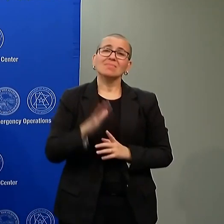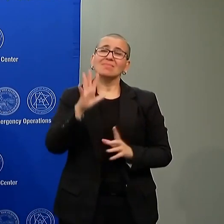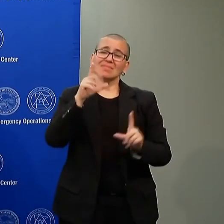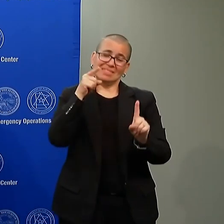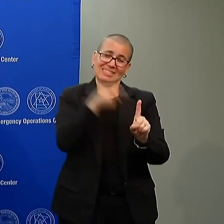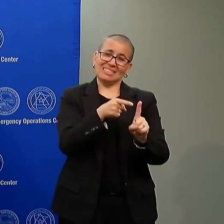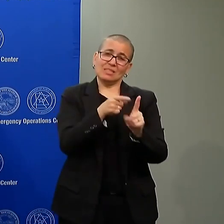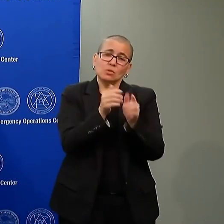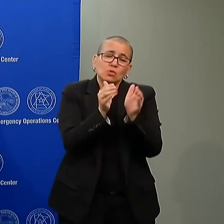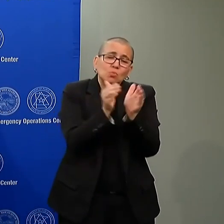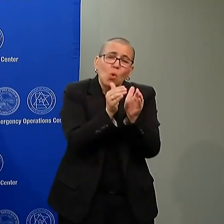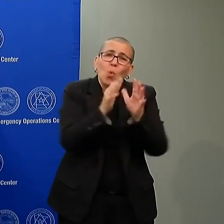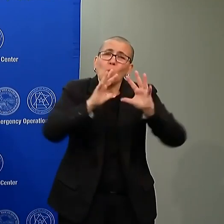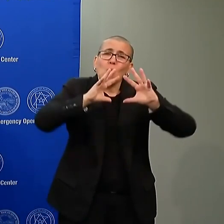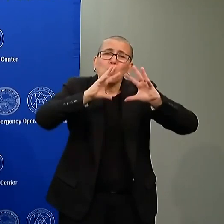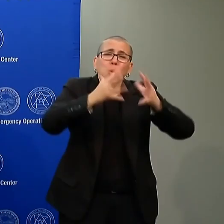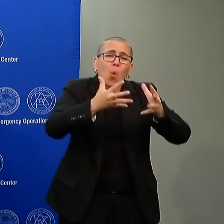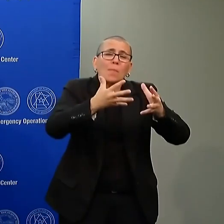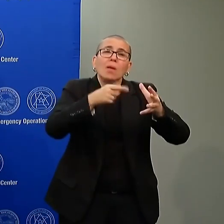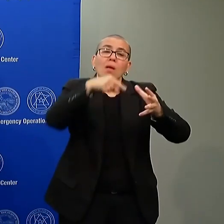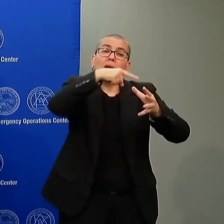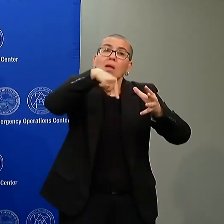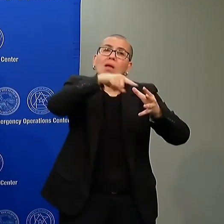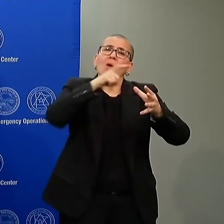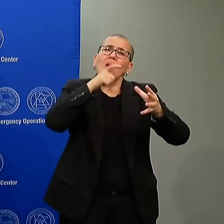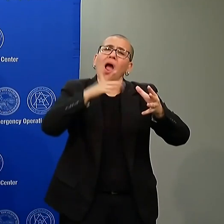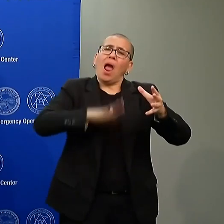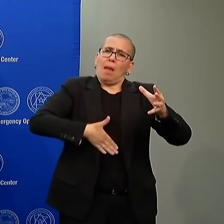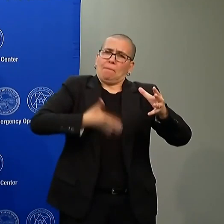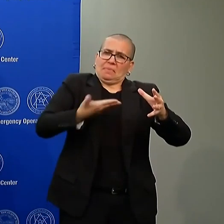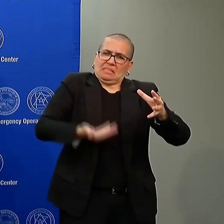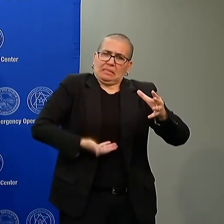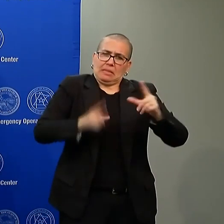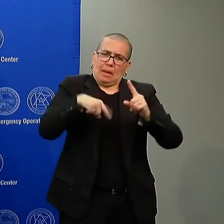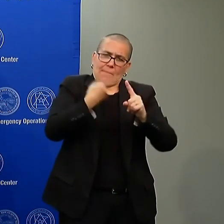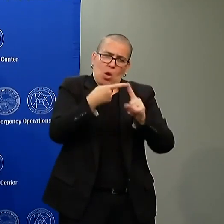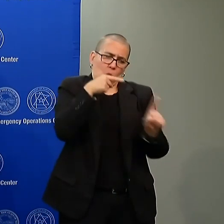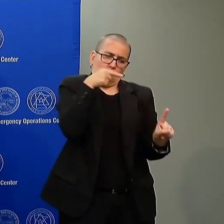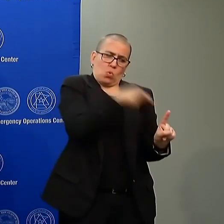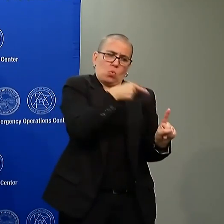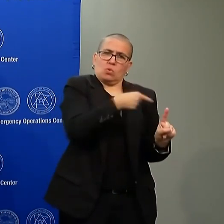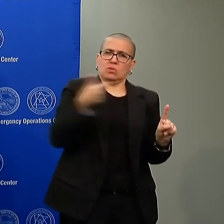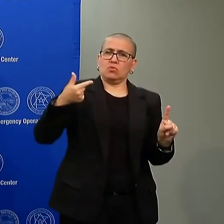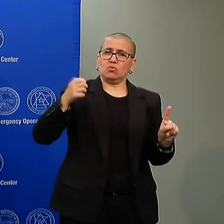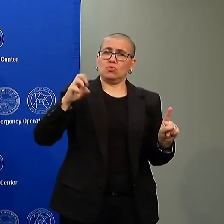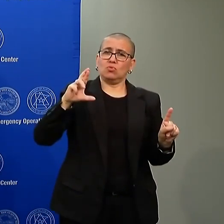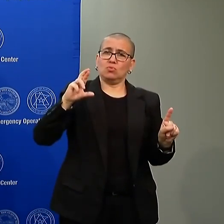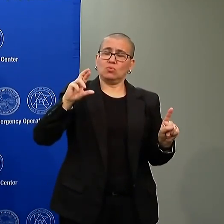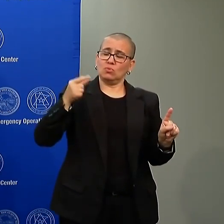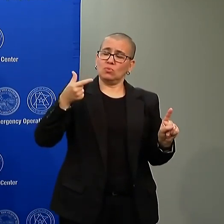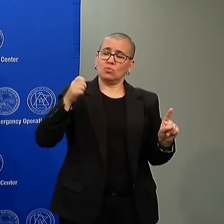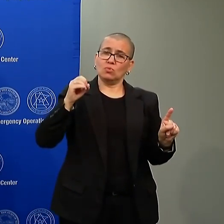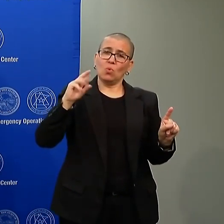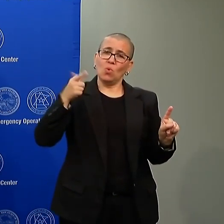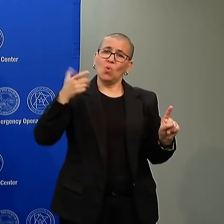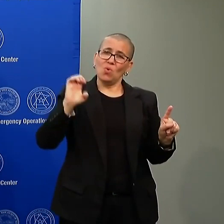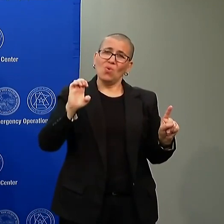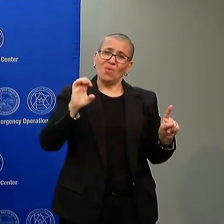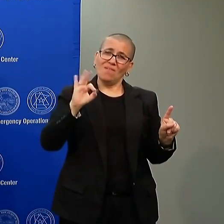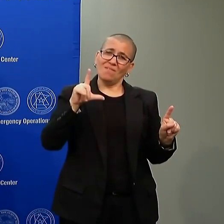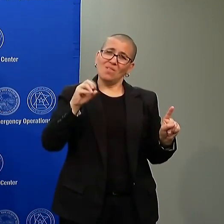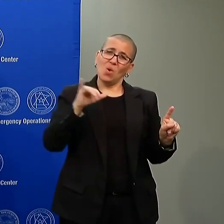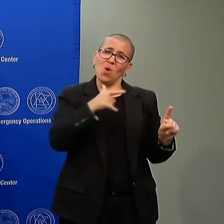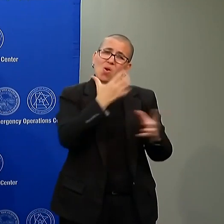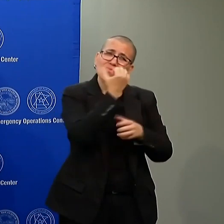into George Lloyd's Memorial service is no longer the little group. It is in fact